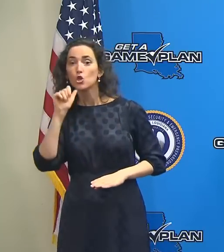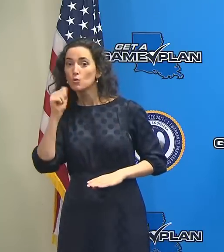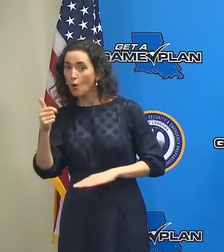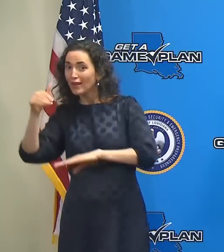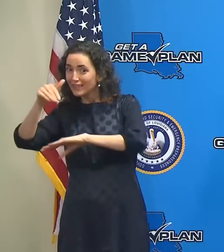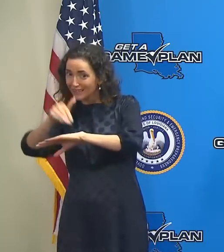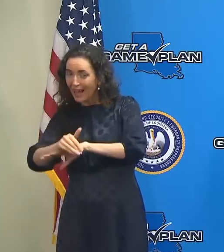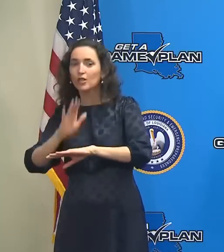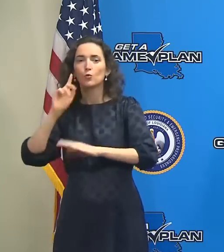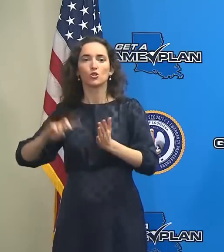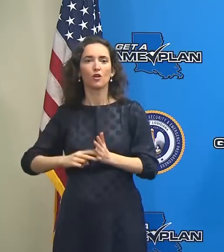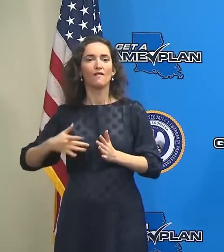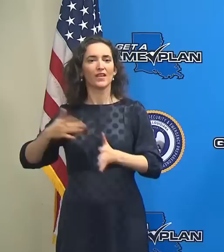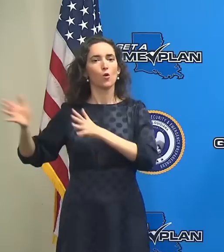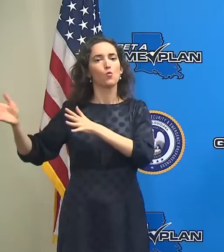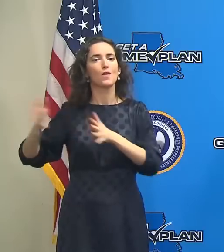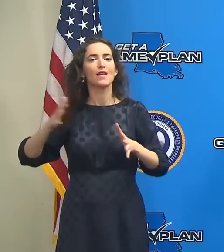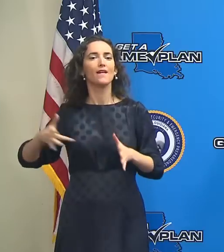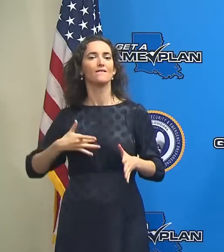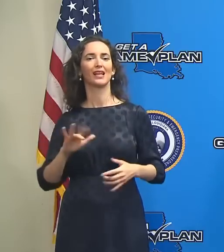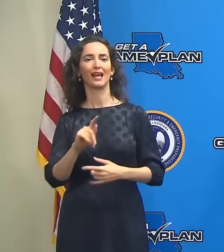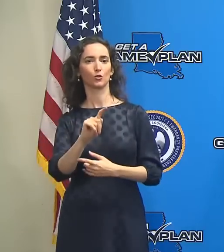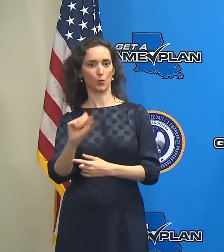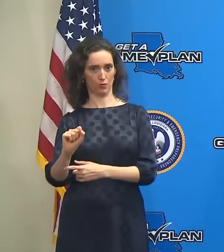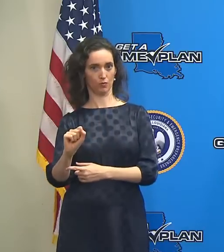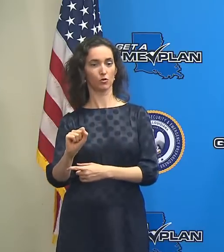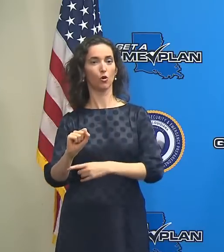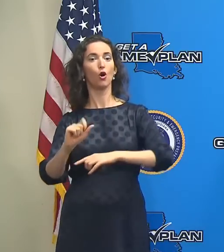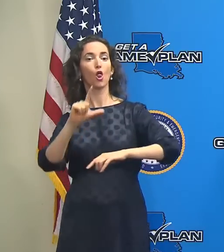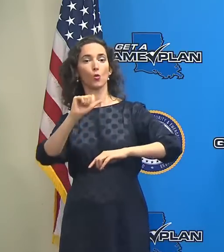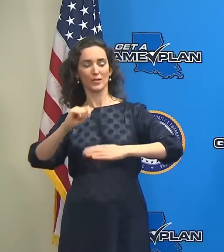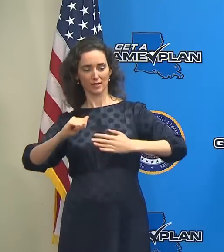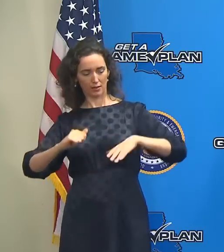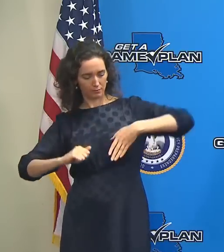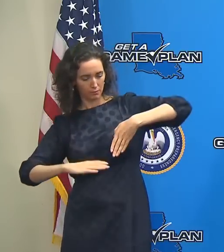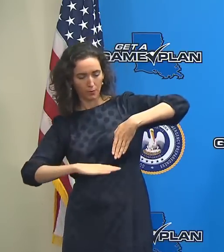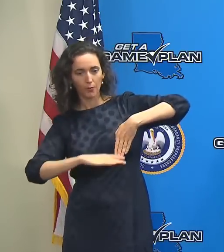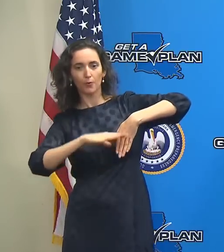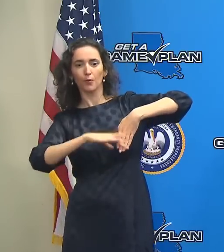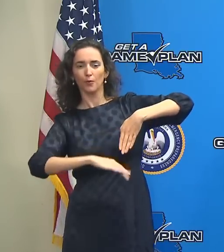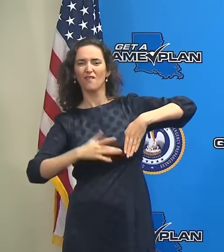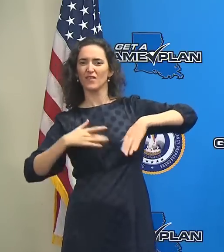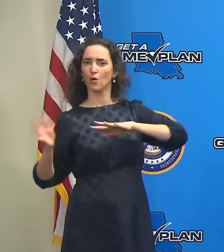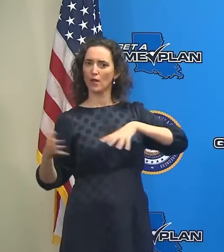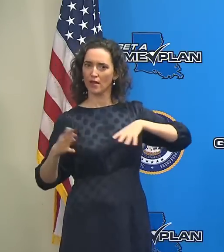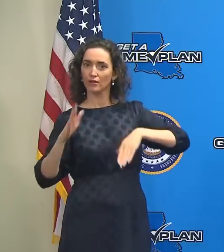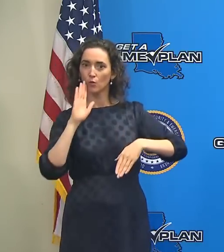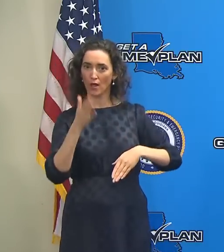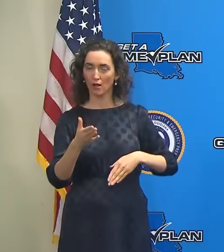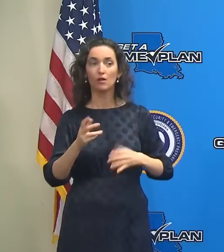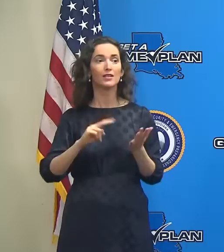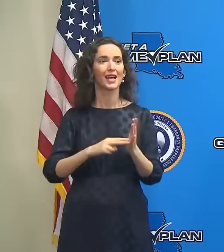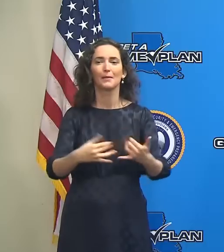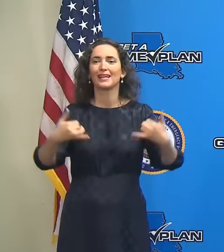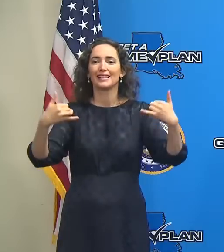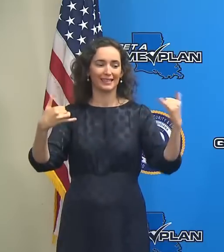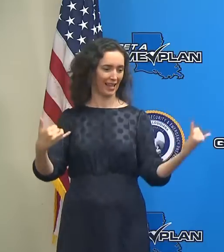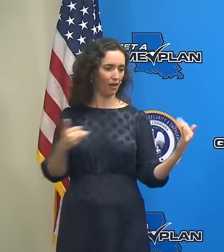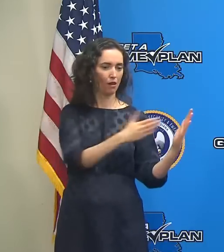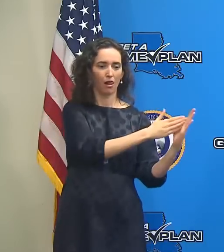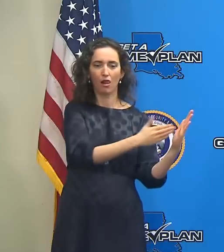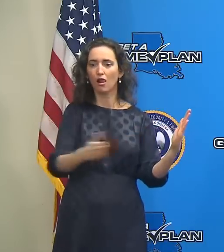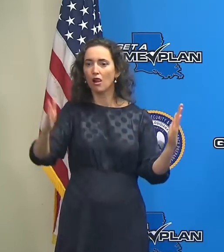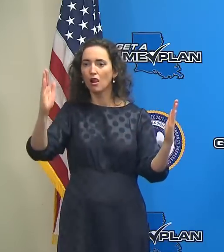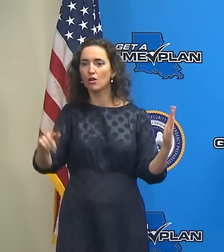winds will begin to move onto the coast of Louisiana. And so the next 24 hours are very, very